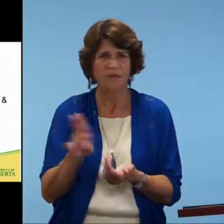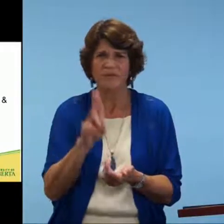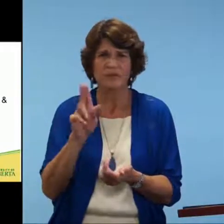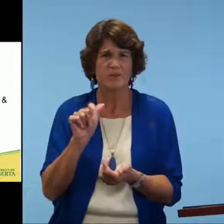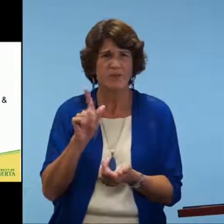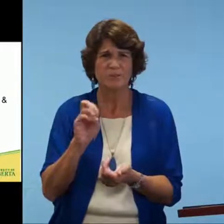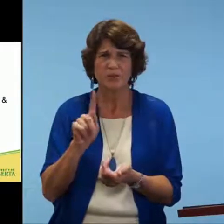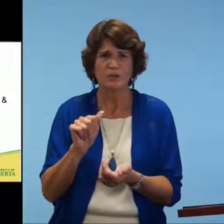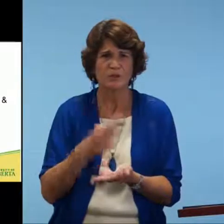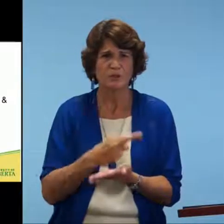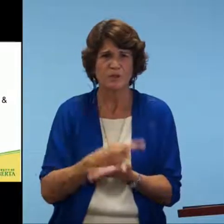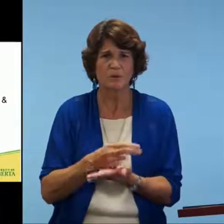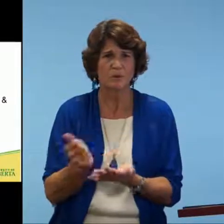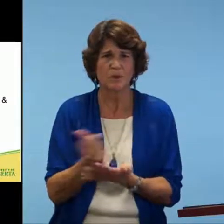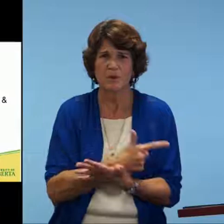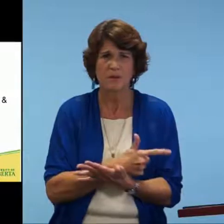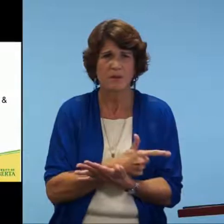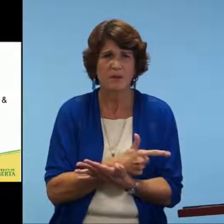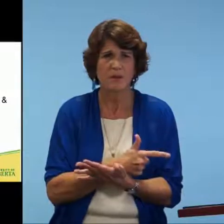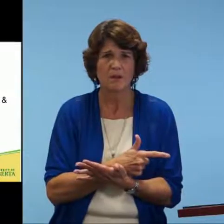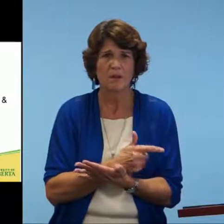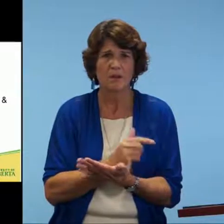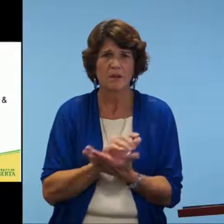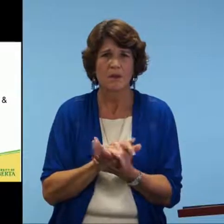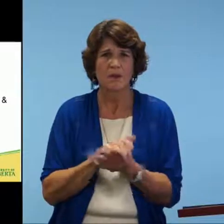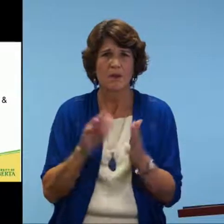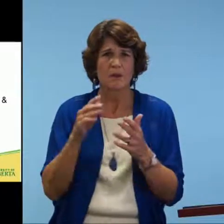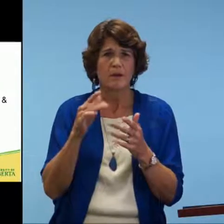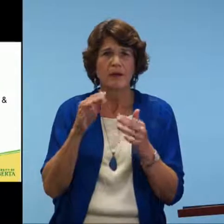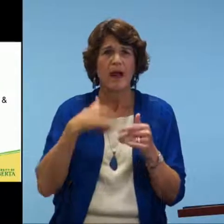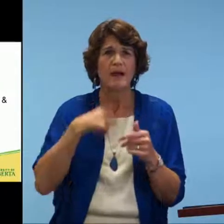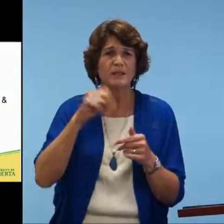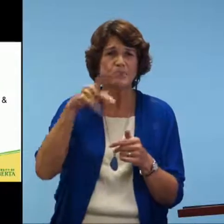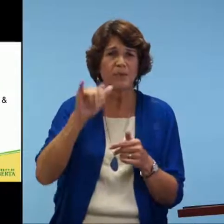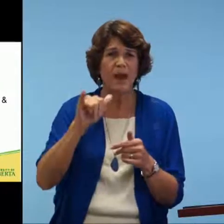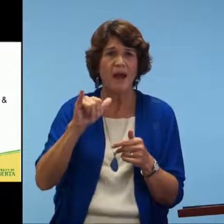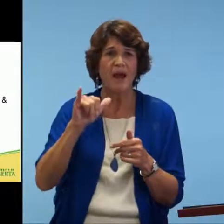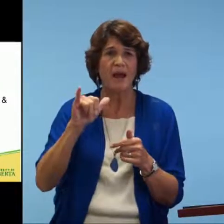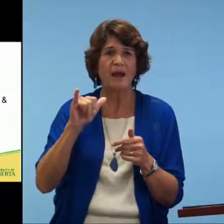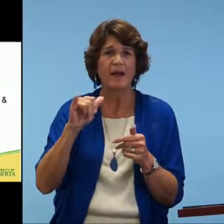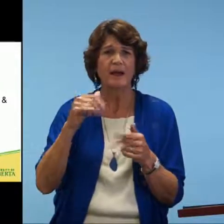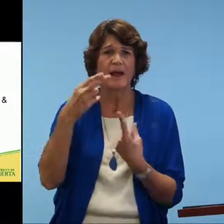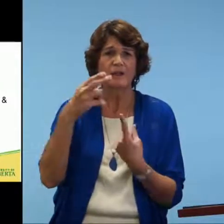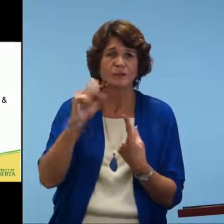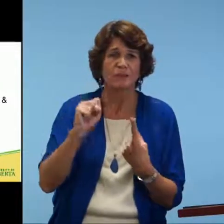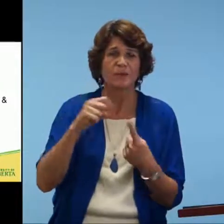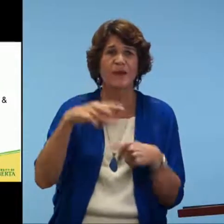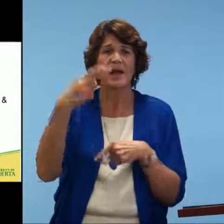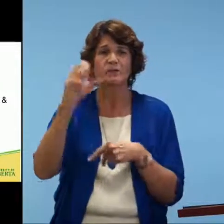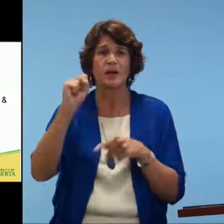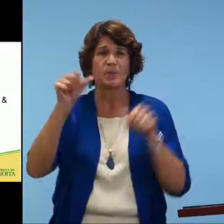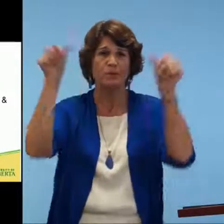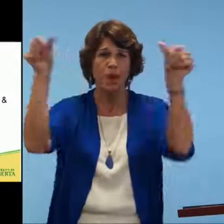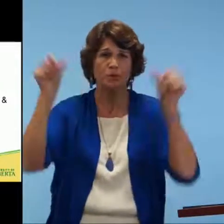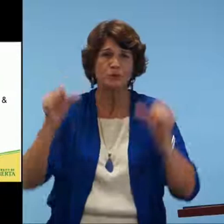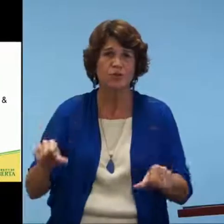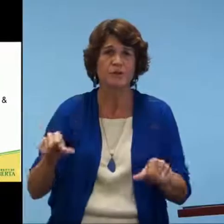Well, all of the resources, they're all University of Alberta resources, the iSpy, handshapes, the poster,